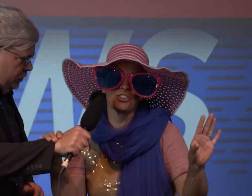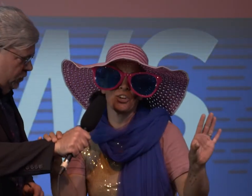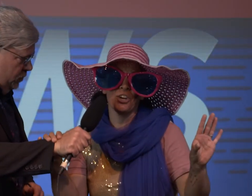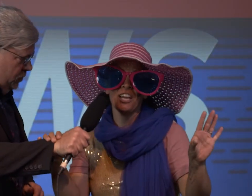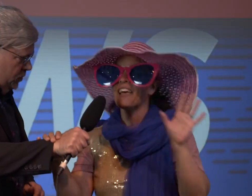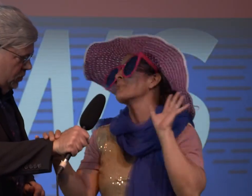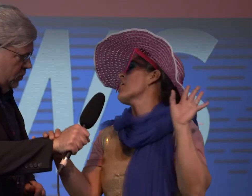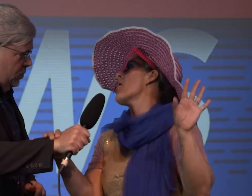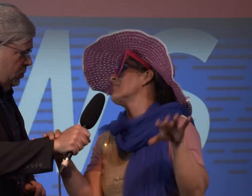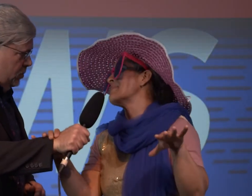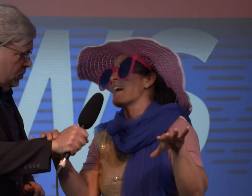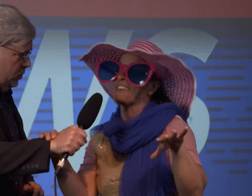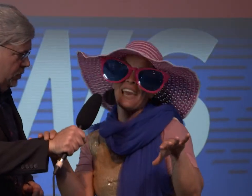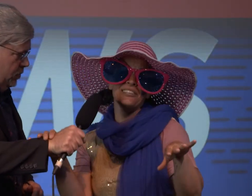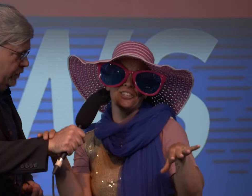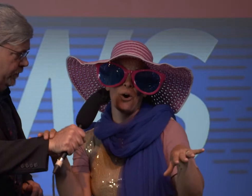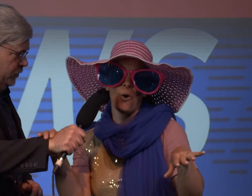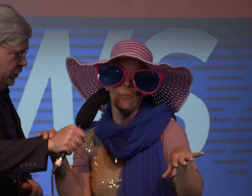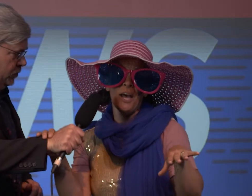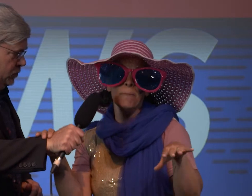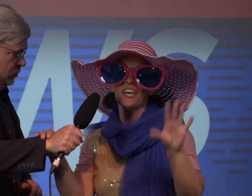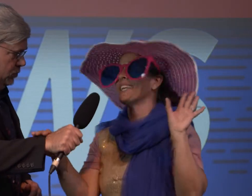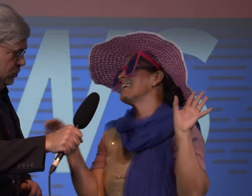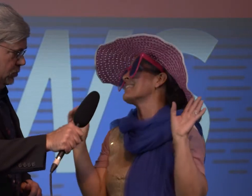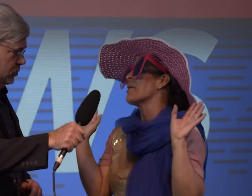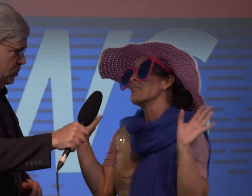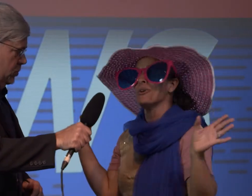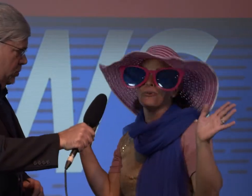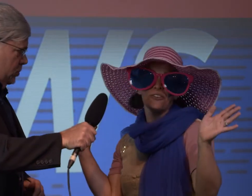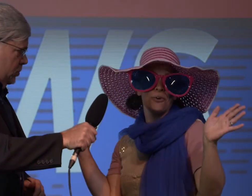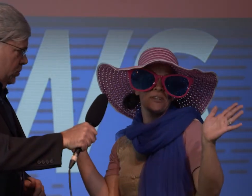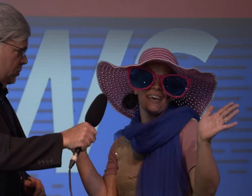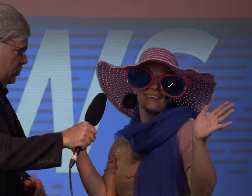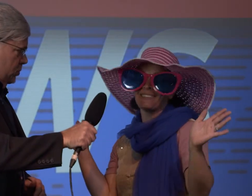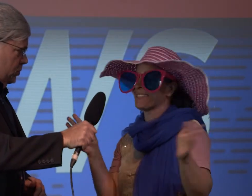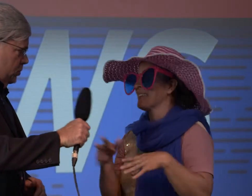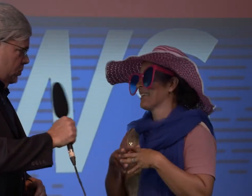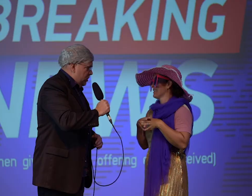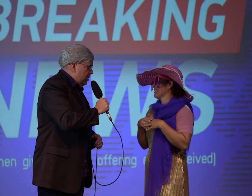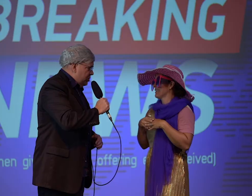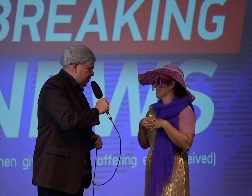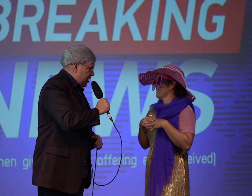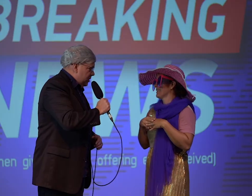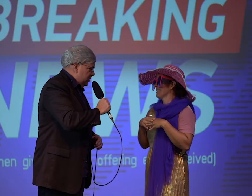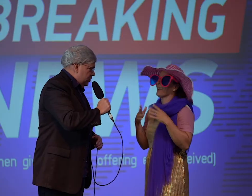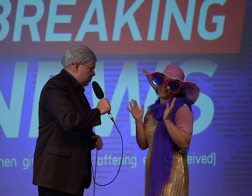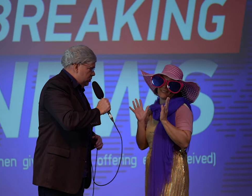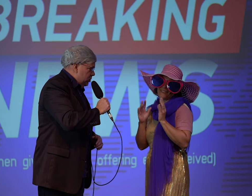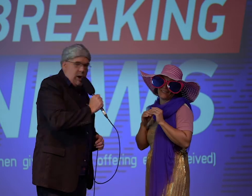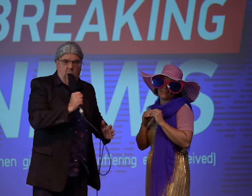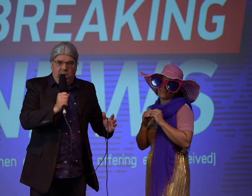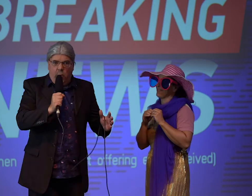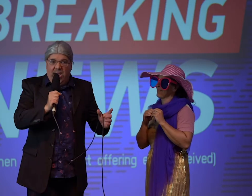kind sir that was only my vacation home but it is a beautiful place I'm sure it is